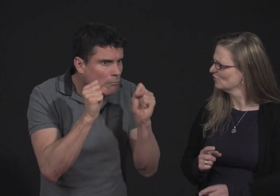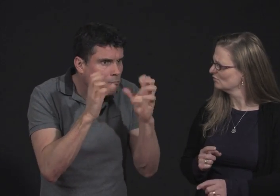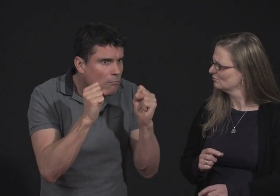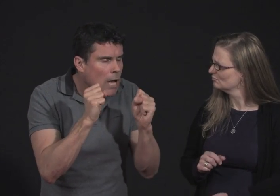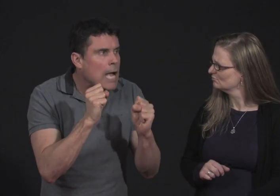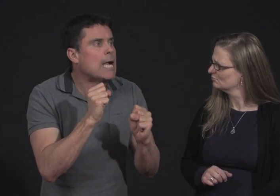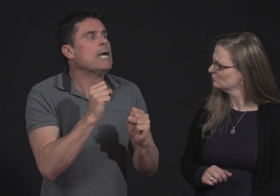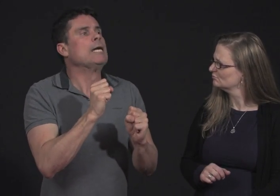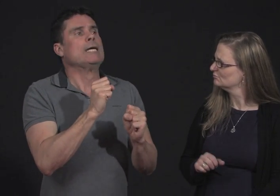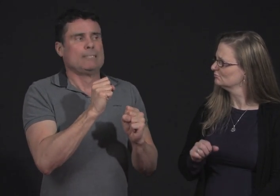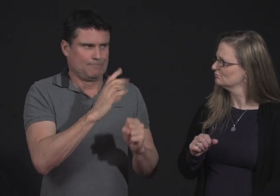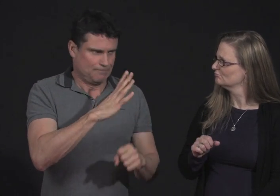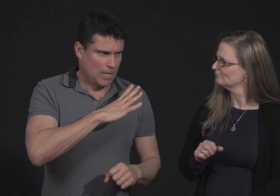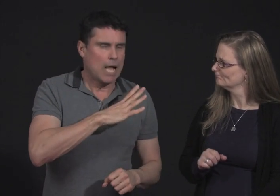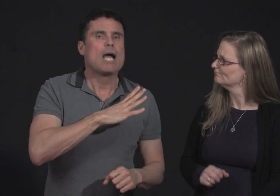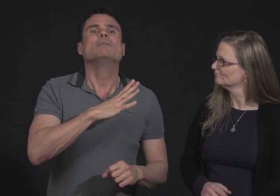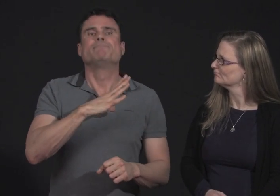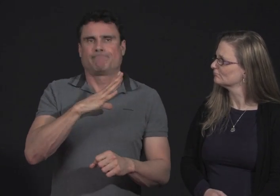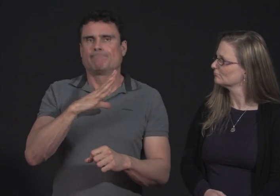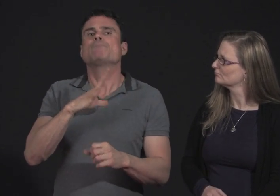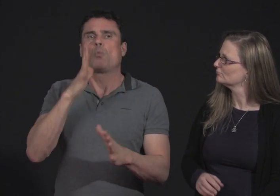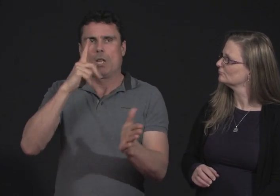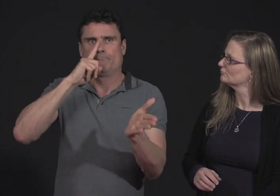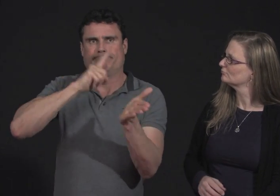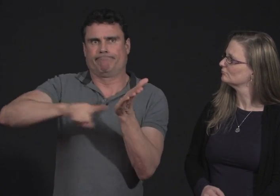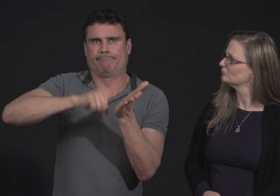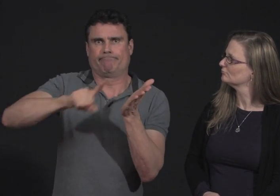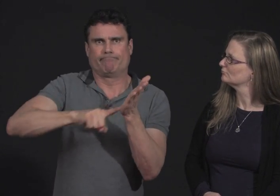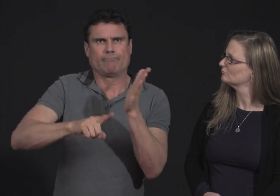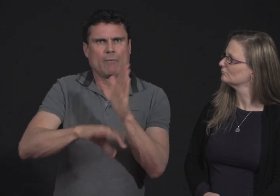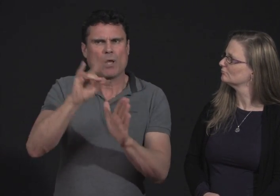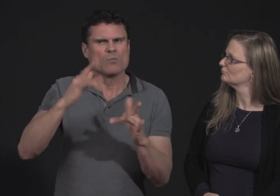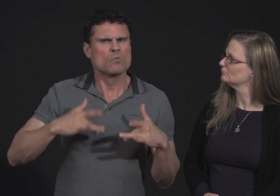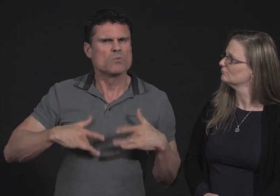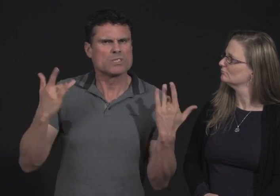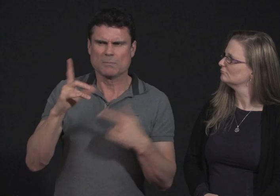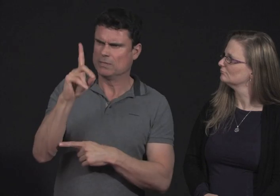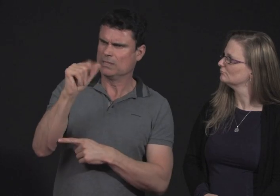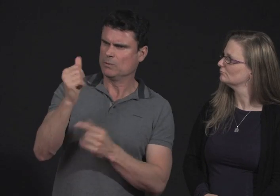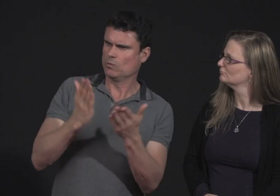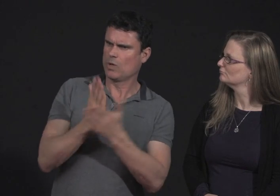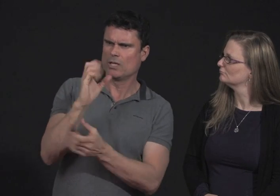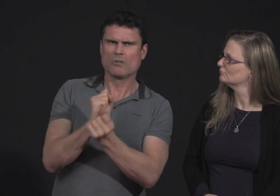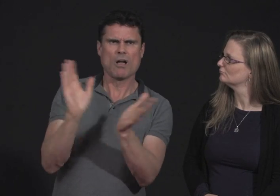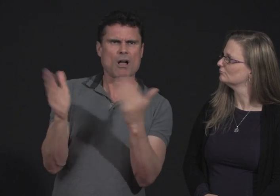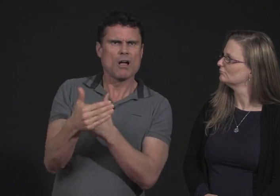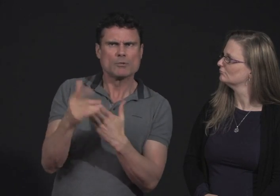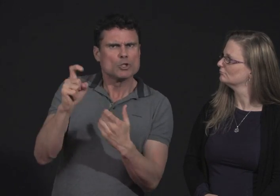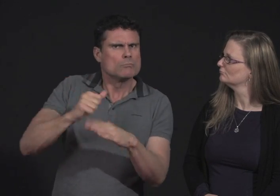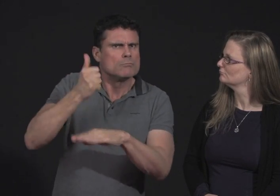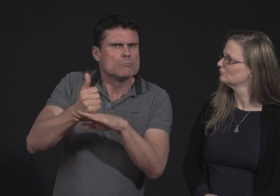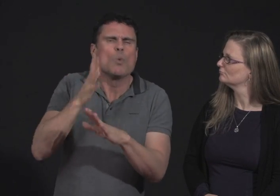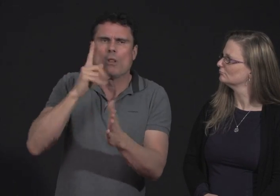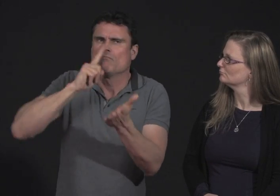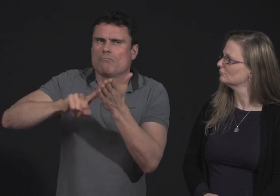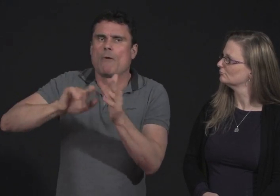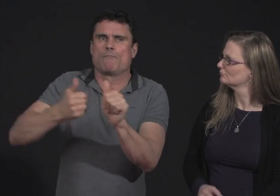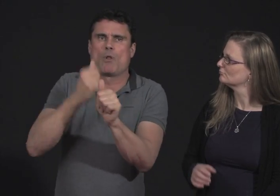he was shocked that nothing had happened. At this point, he said he was going to look into it and let us know what was going on for the Deaf Act.